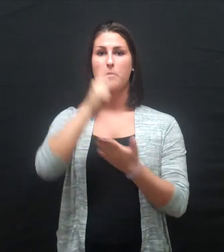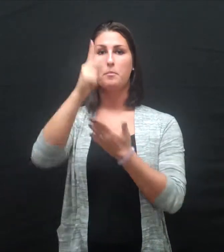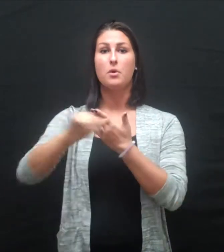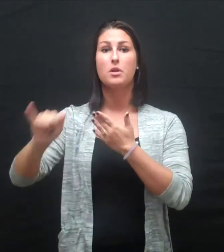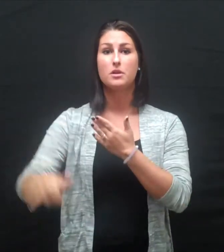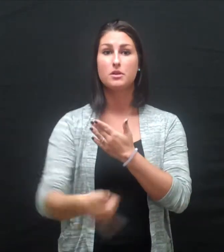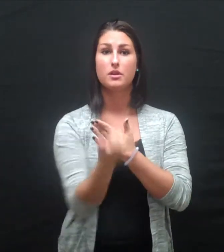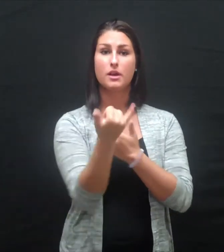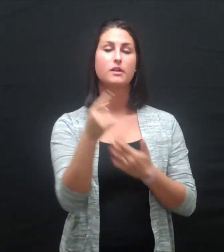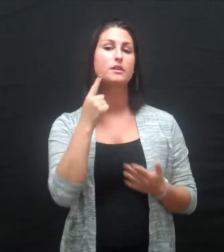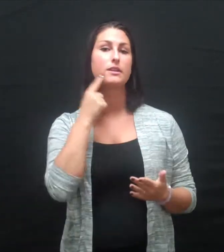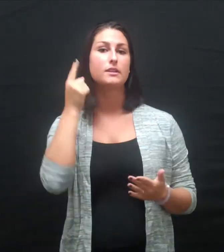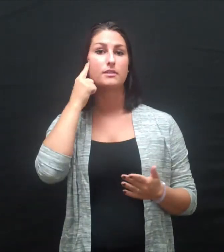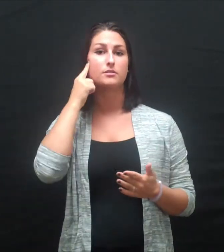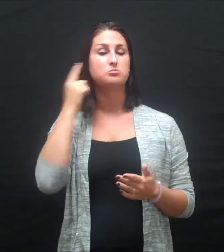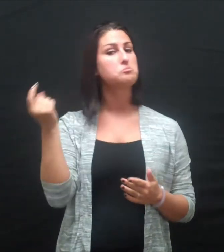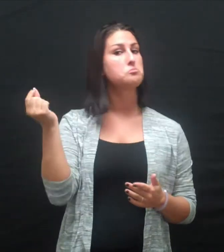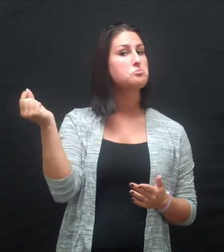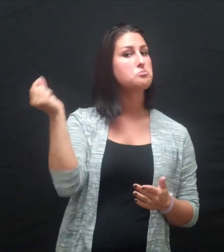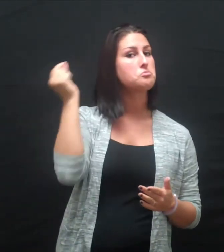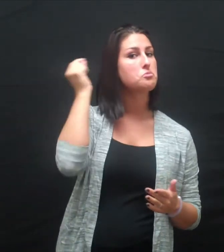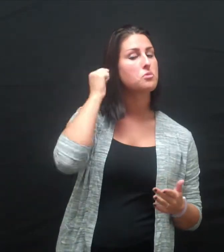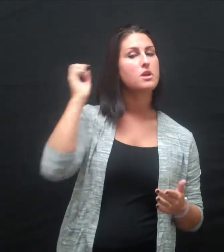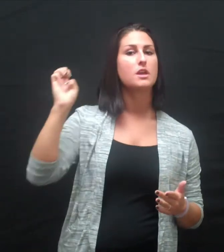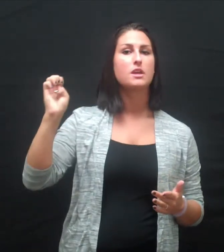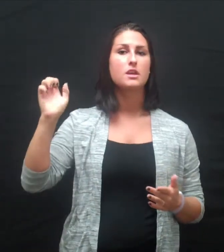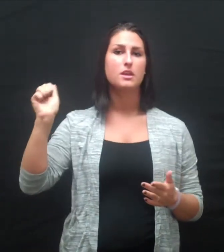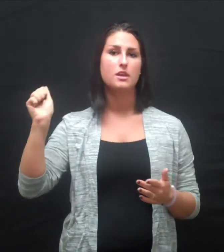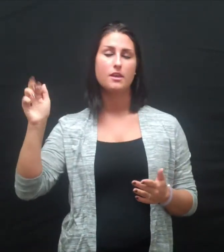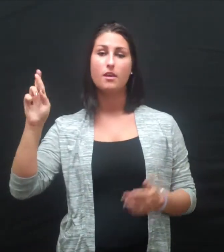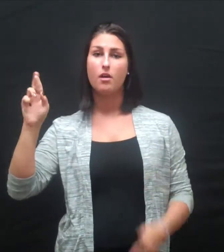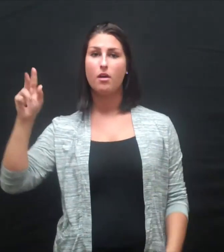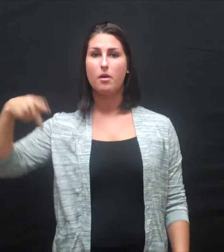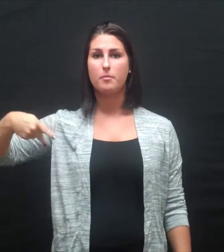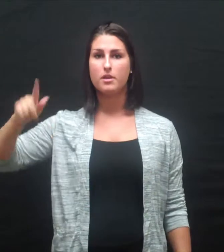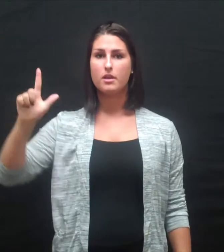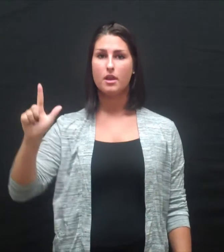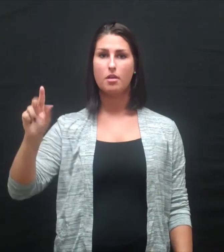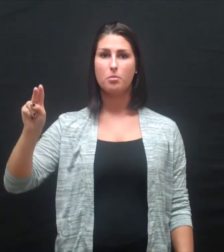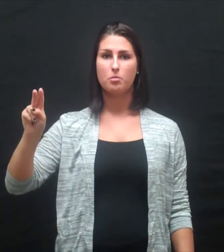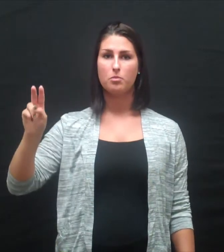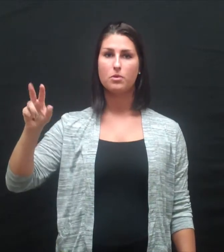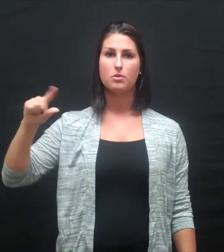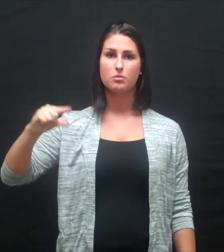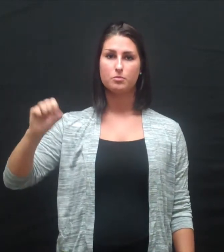I was involved in Project Deaf, in which I put earplugs in my ears for about three hours.